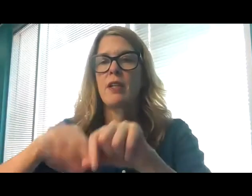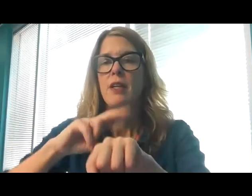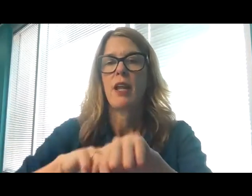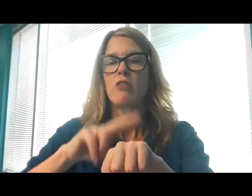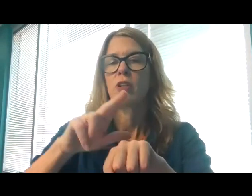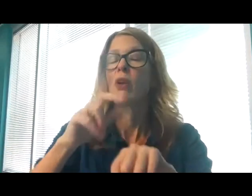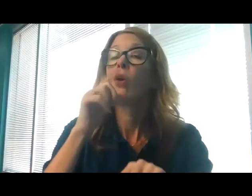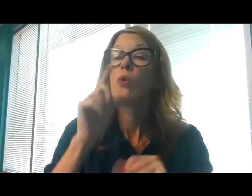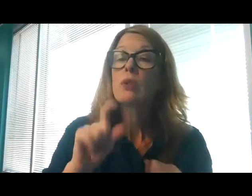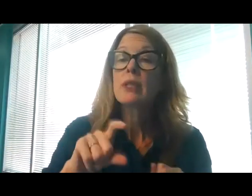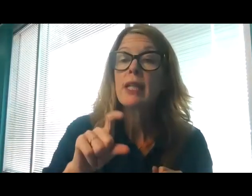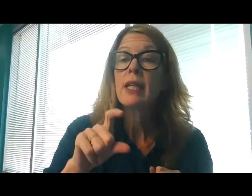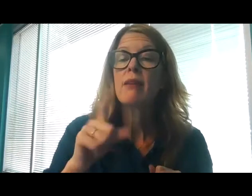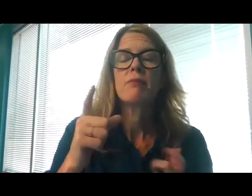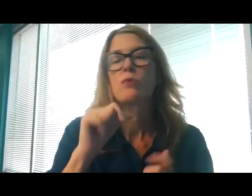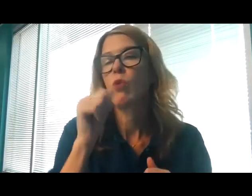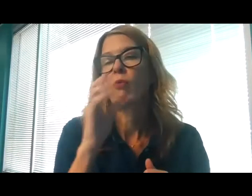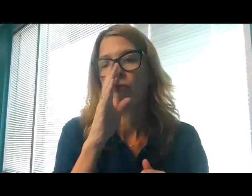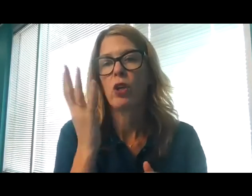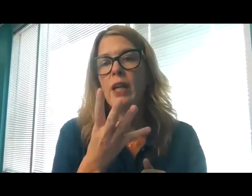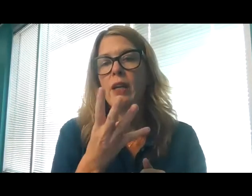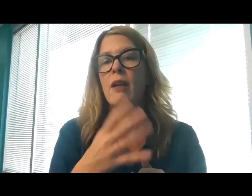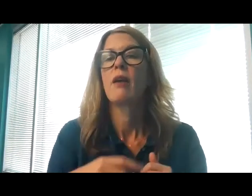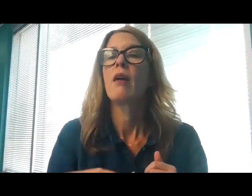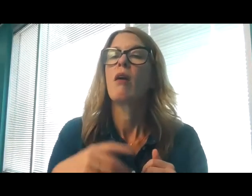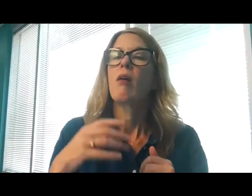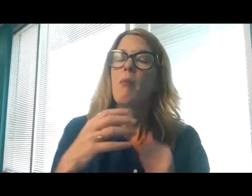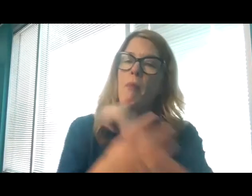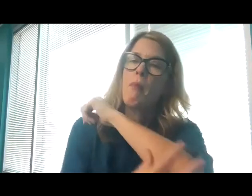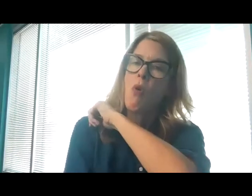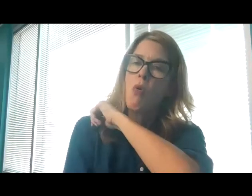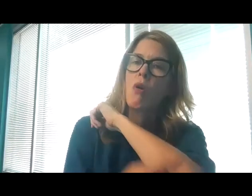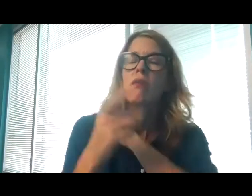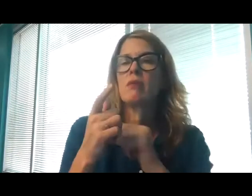O Lord, be forgotten, nor the hope of the poor be taken away.